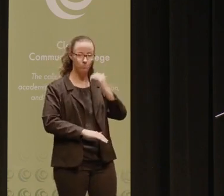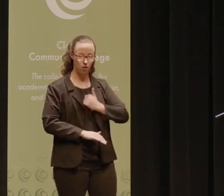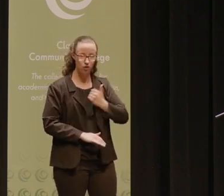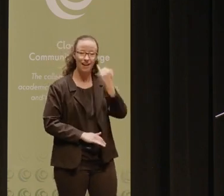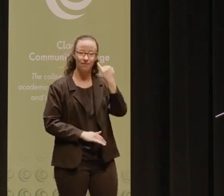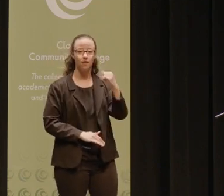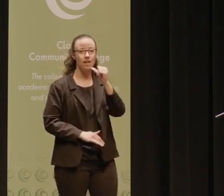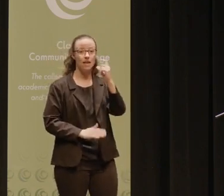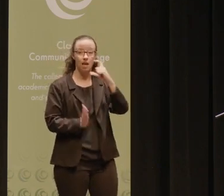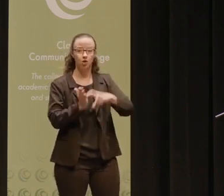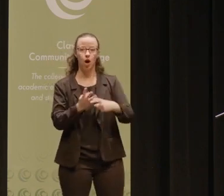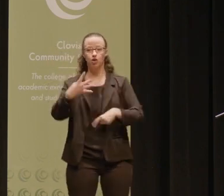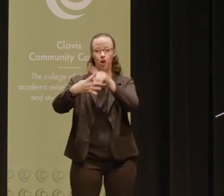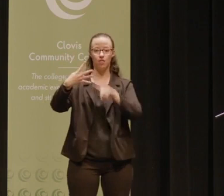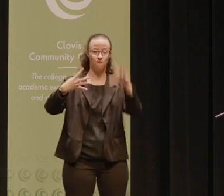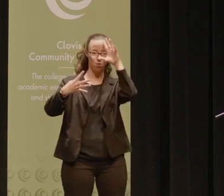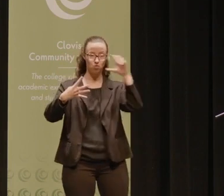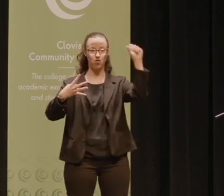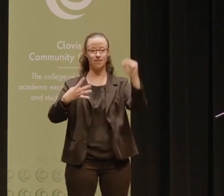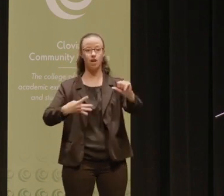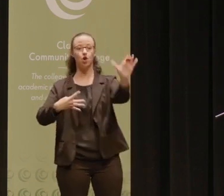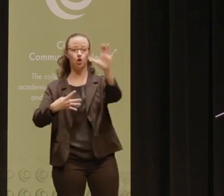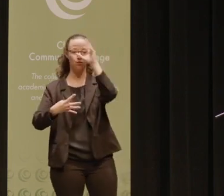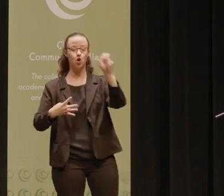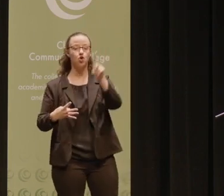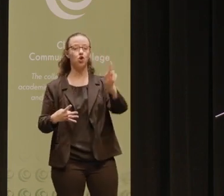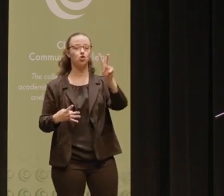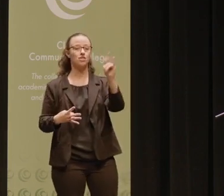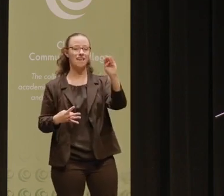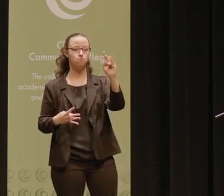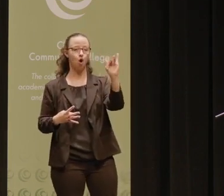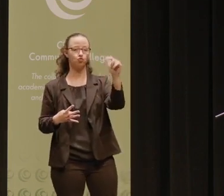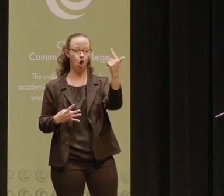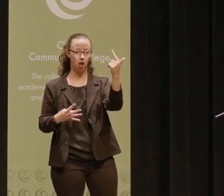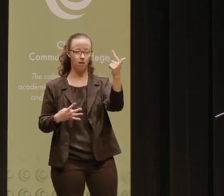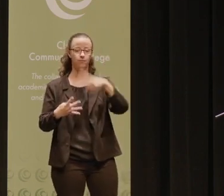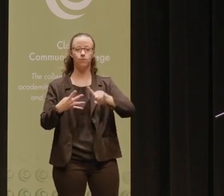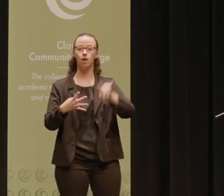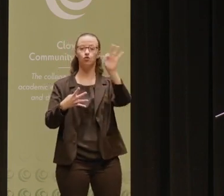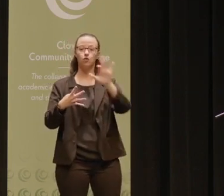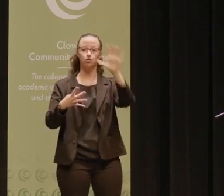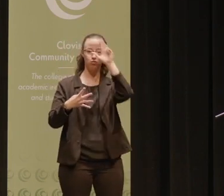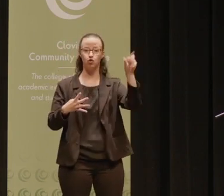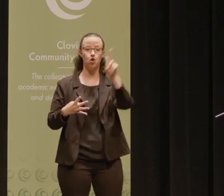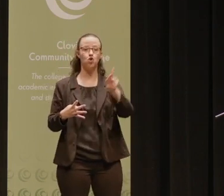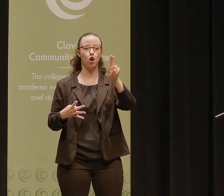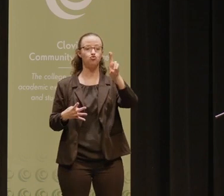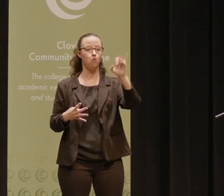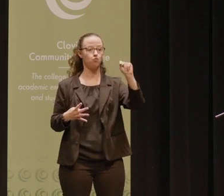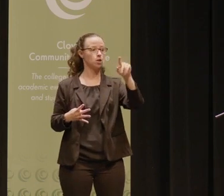acknowledge the four college presidents in the district. Clovis president Dr. Kim Armstrong, Fresno City president Dr.